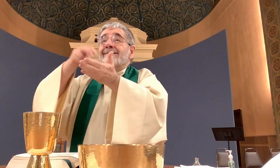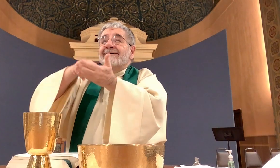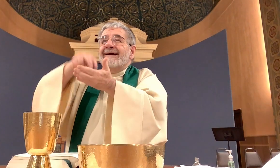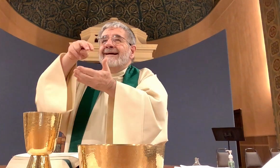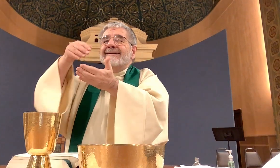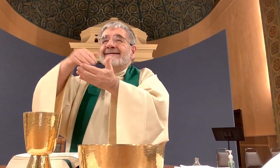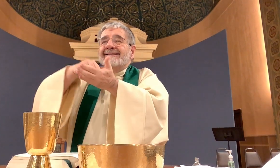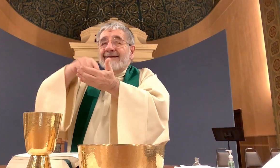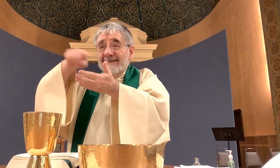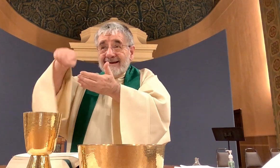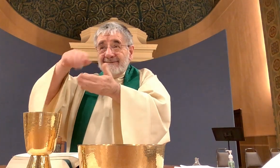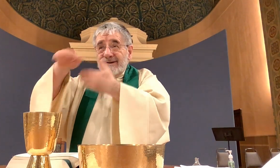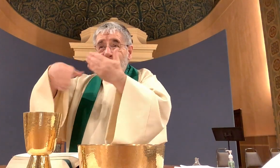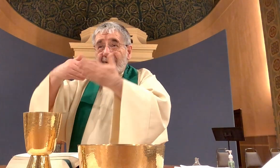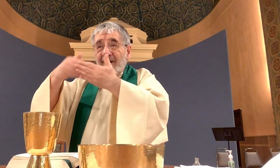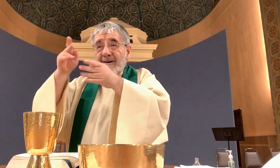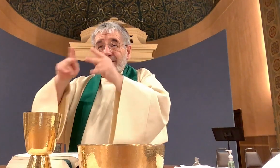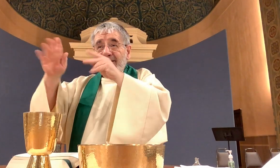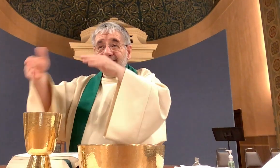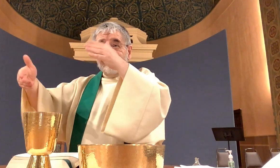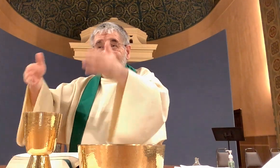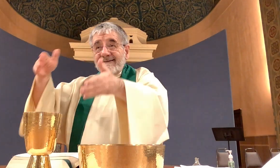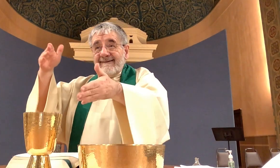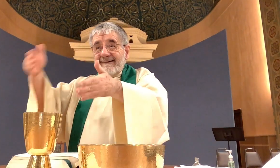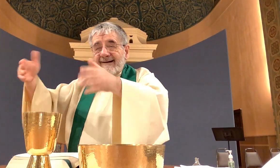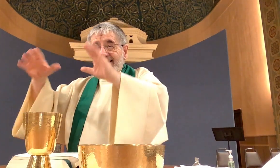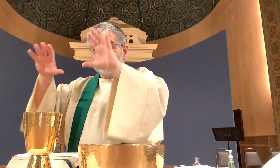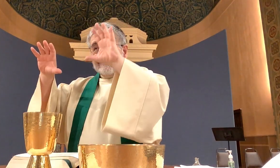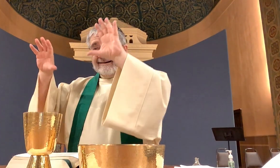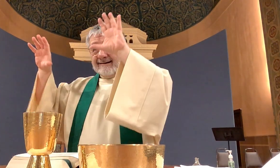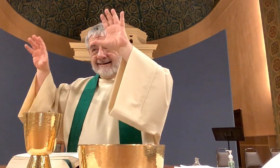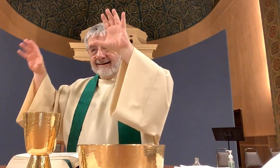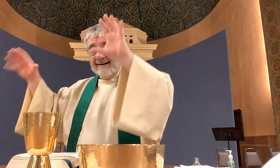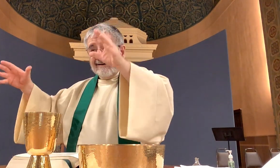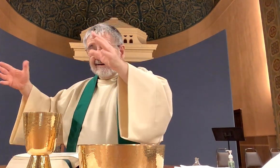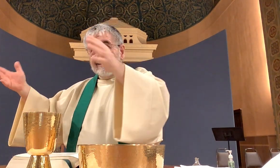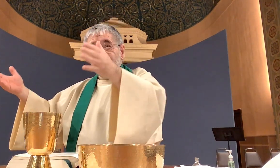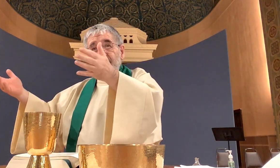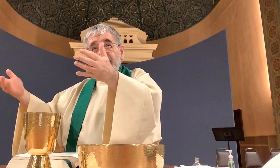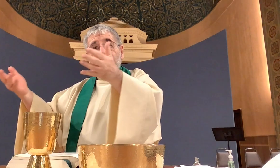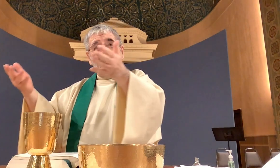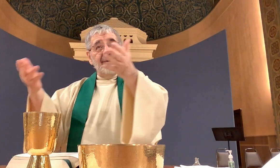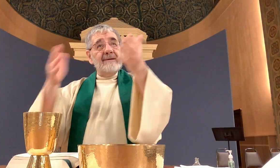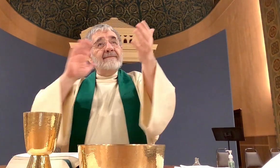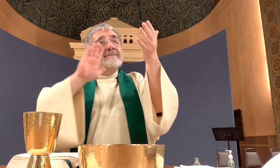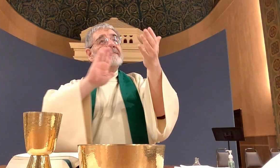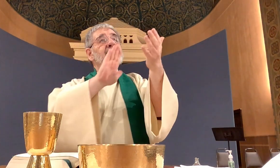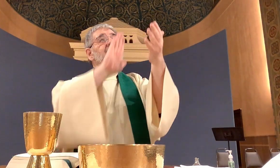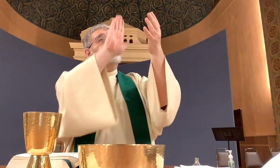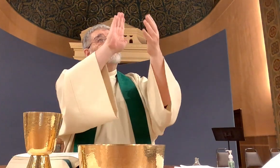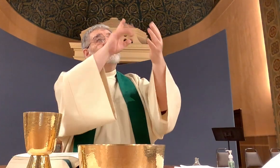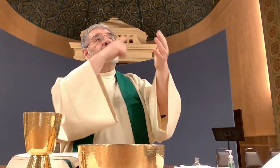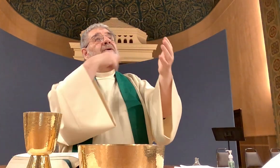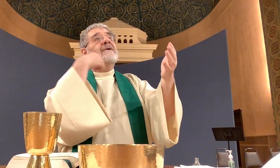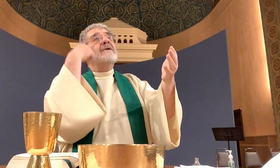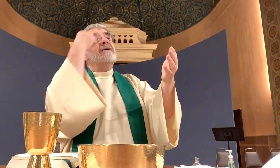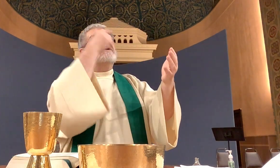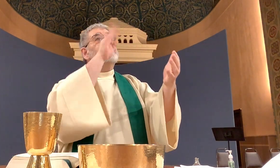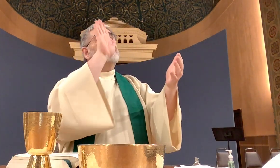and all who have died in your mercy welcome them into the light of your face